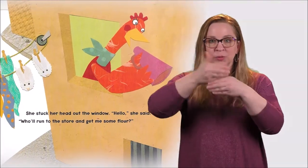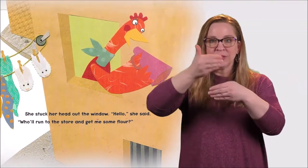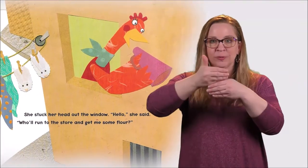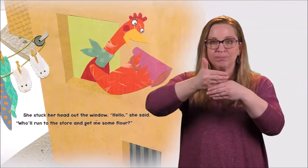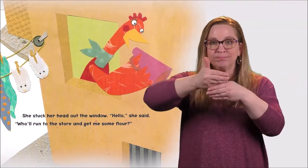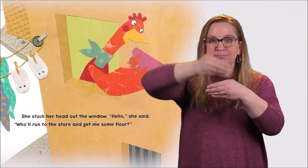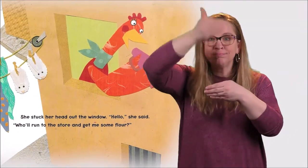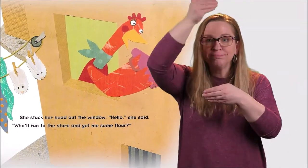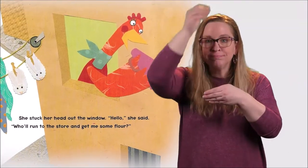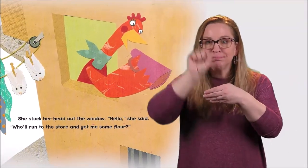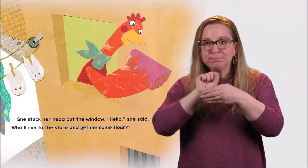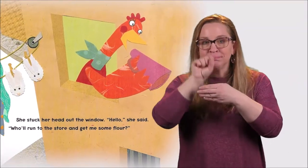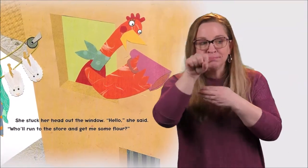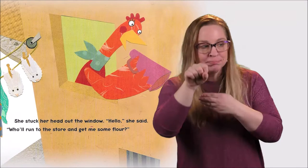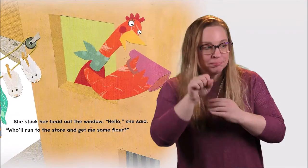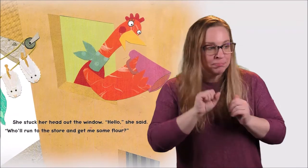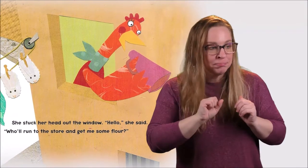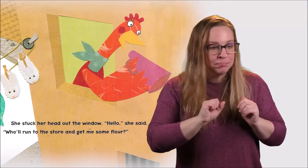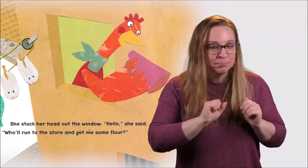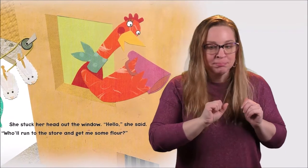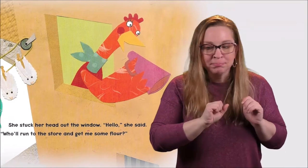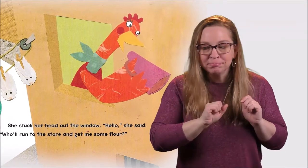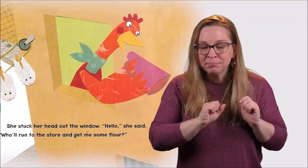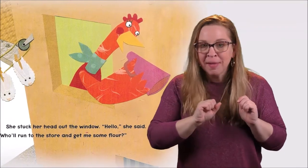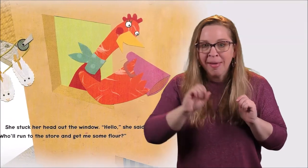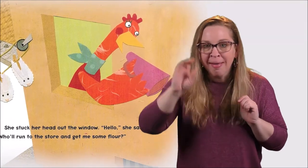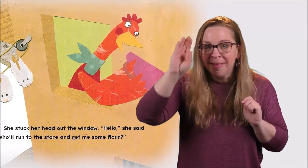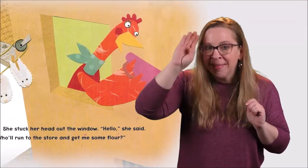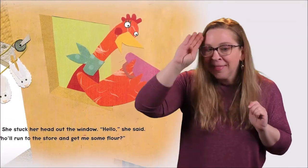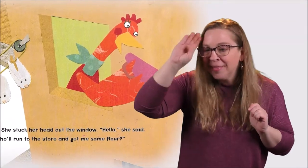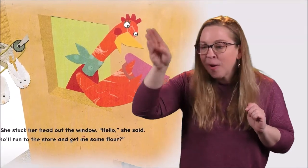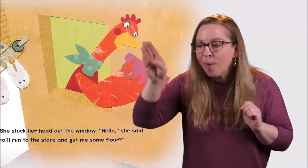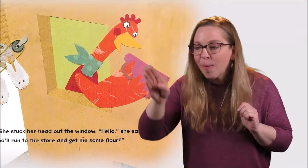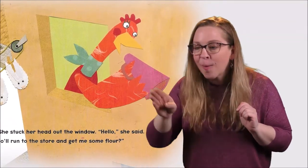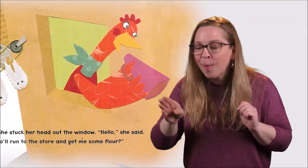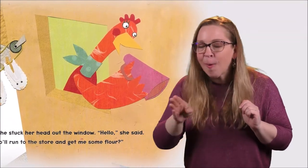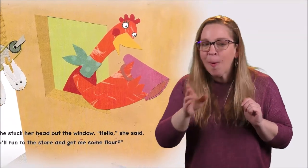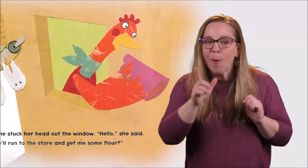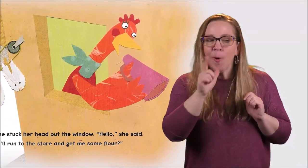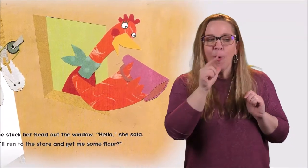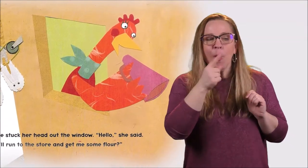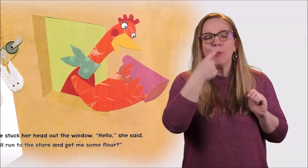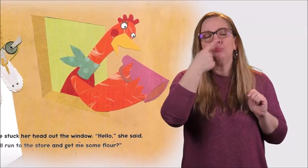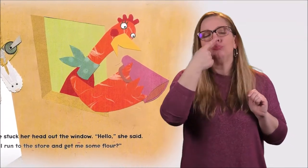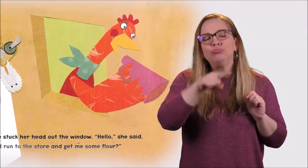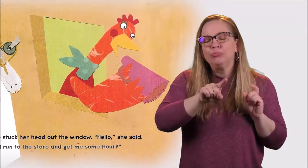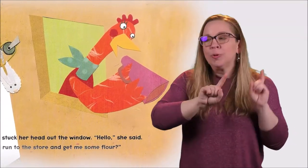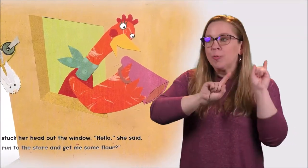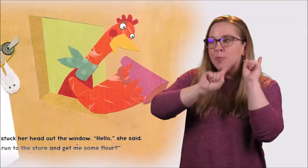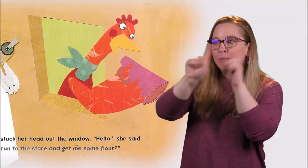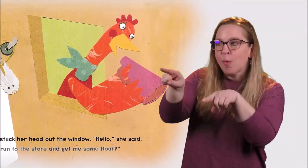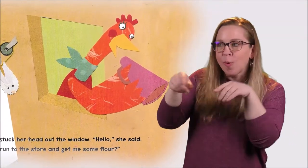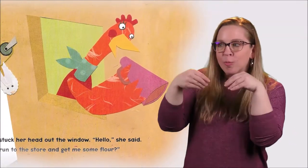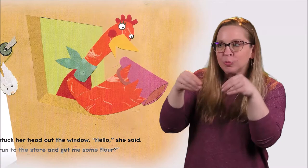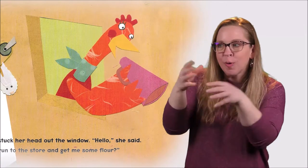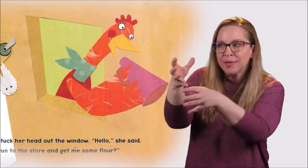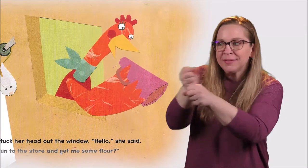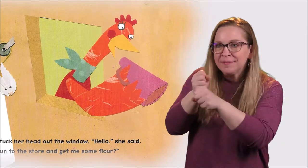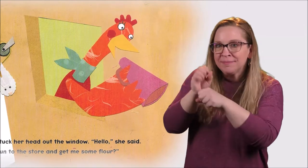She stuck her head out the window. Hello. Hello, she said, who run to the store and get